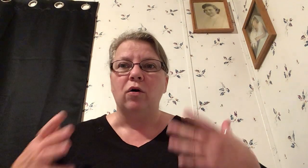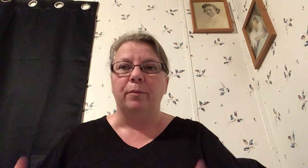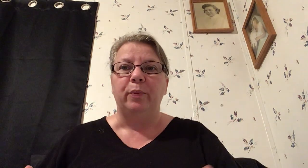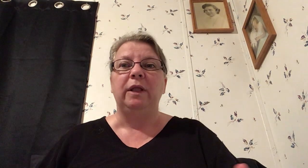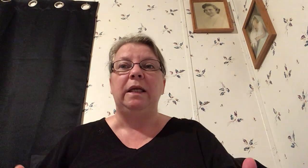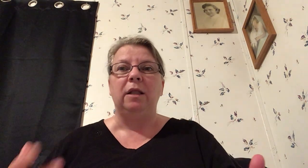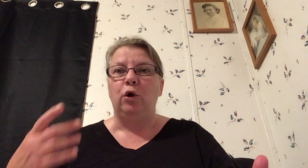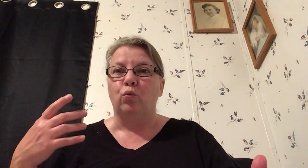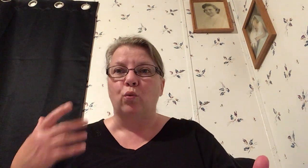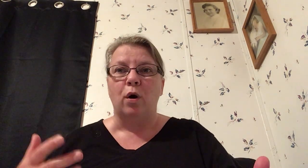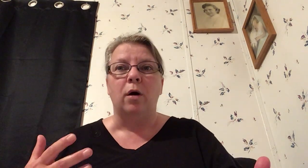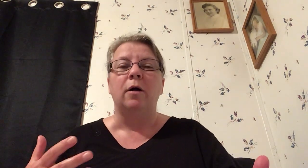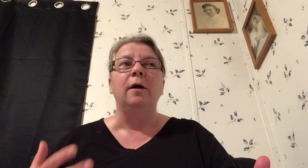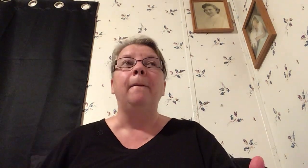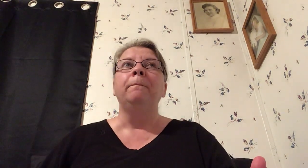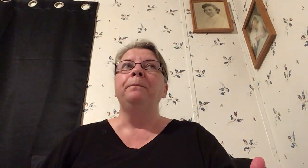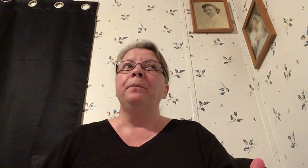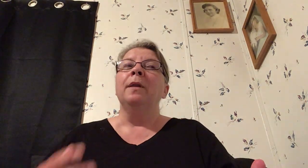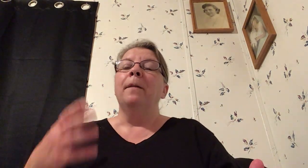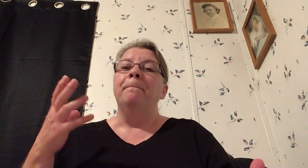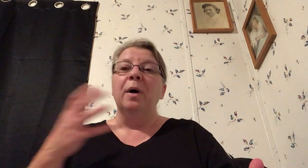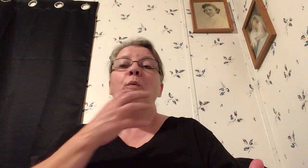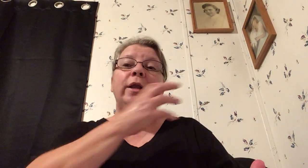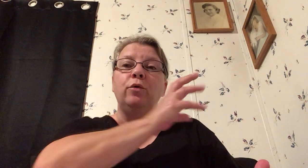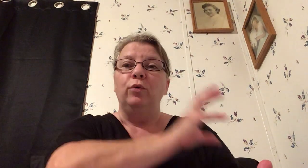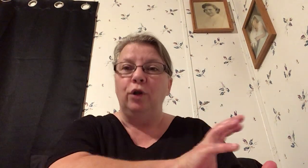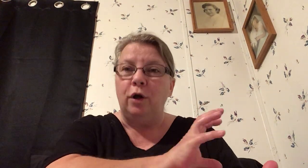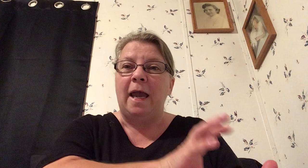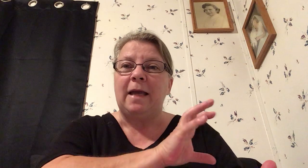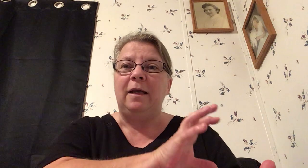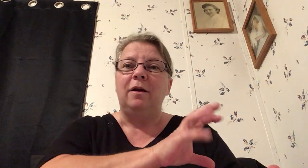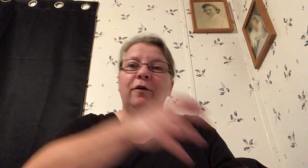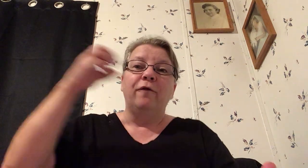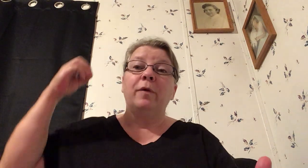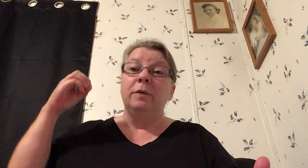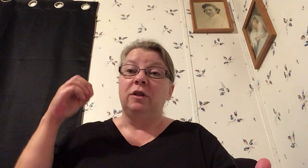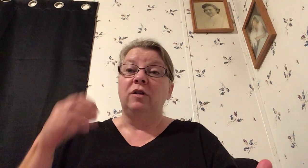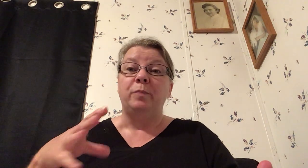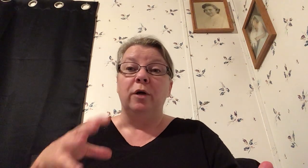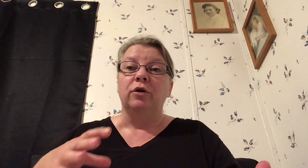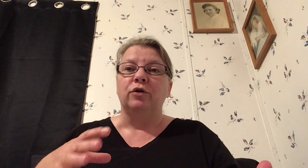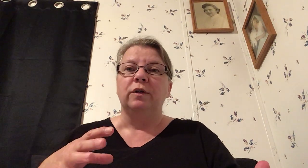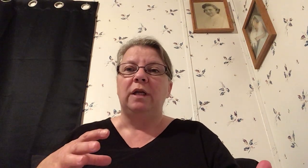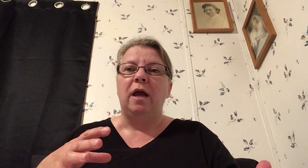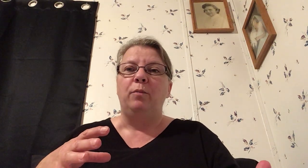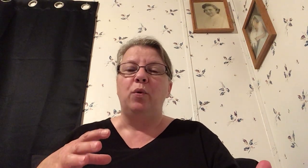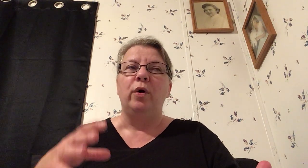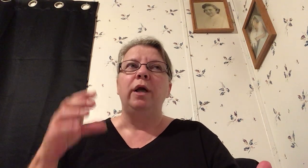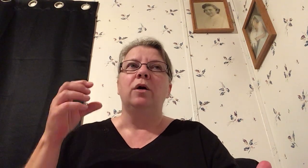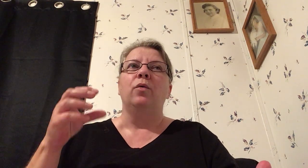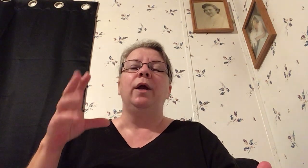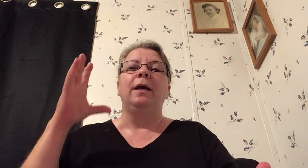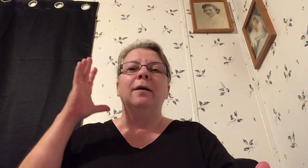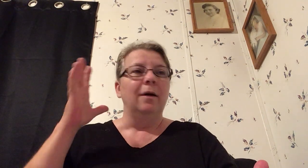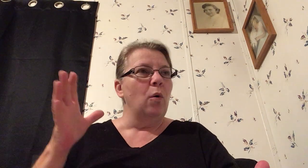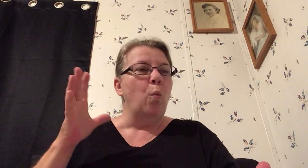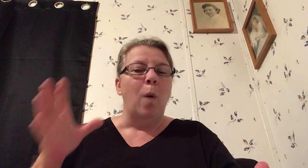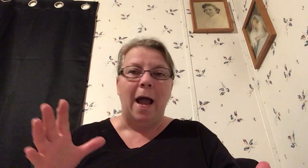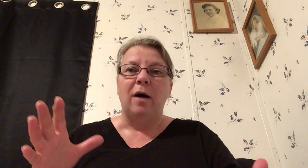completely wrong but when you look at it from a spiritual standpoint going wow